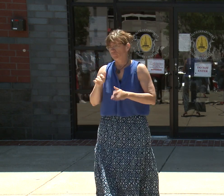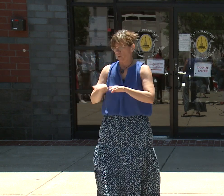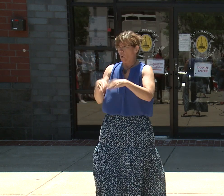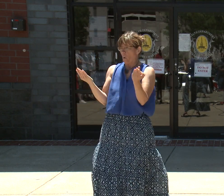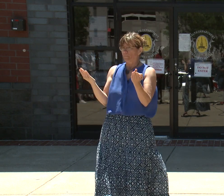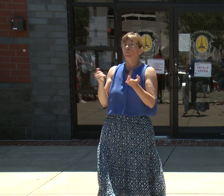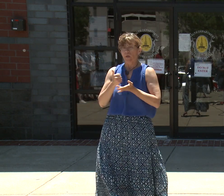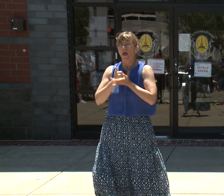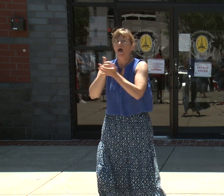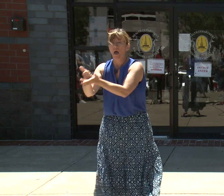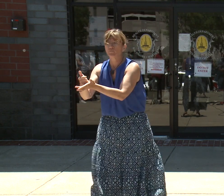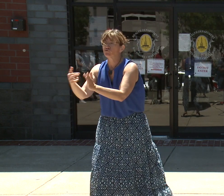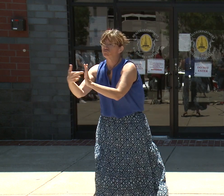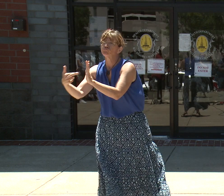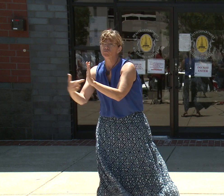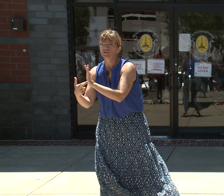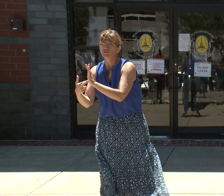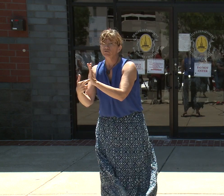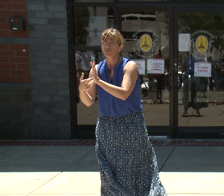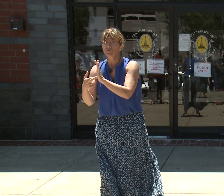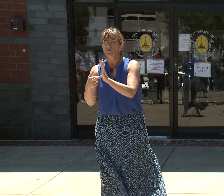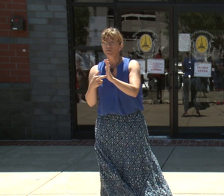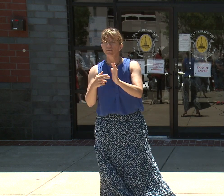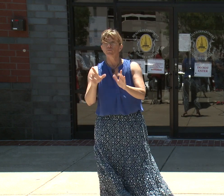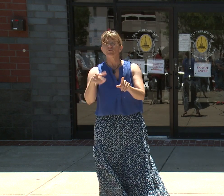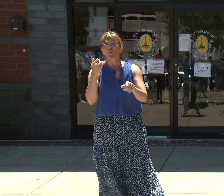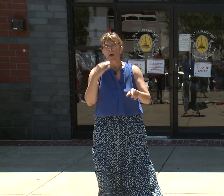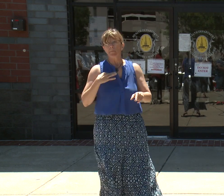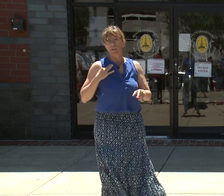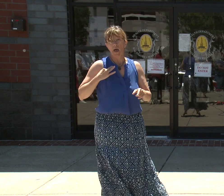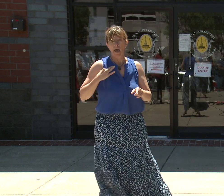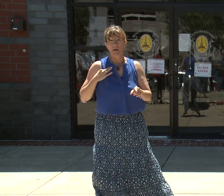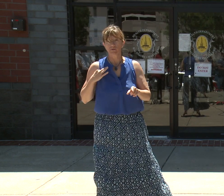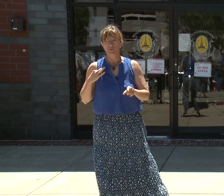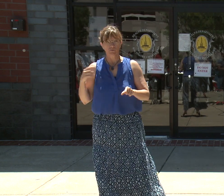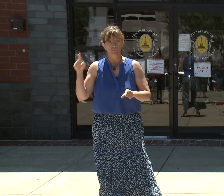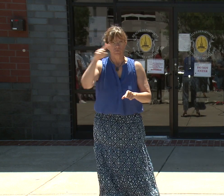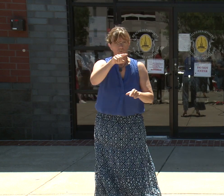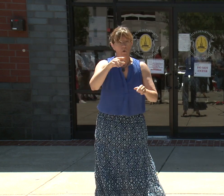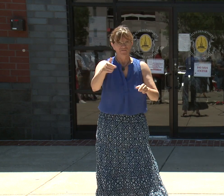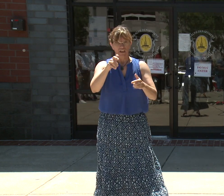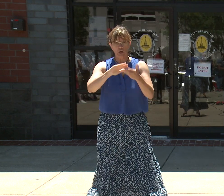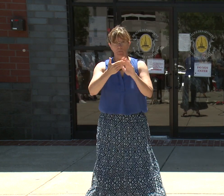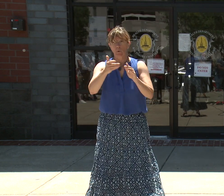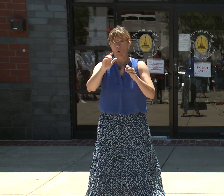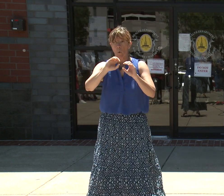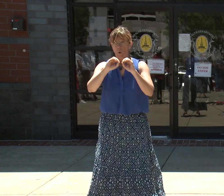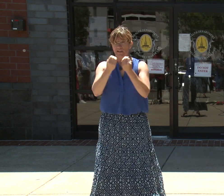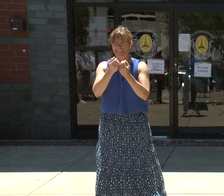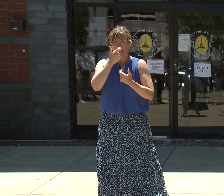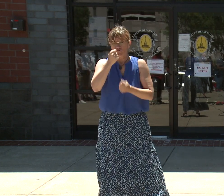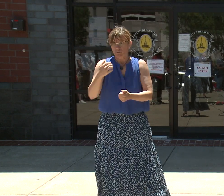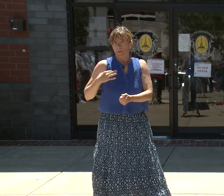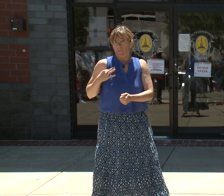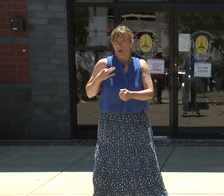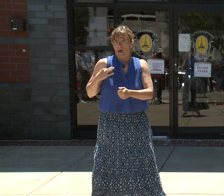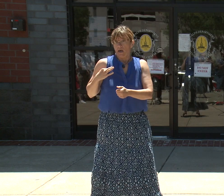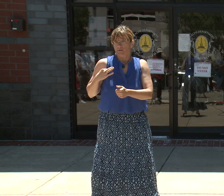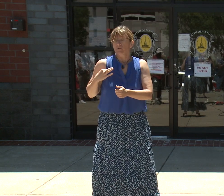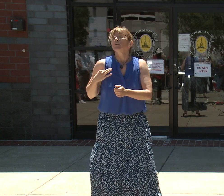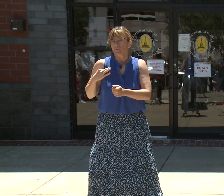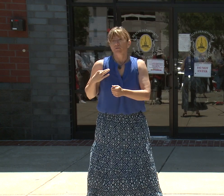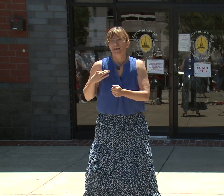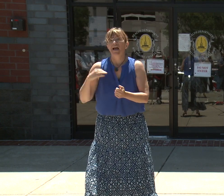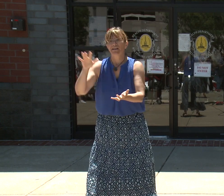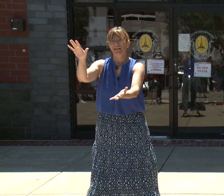accepting applications from interested community organizations who want to assist in our work canvassing and setting up community vaccination sites